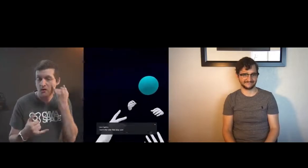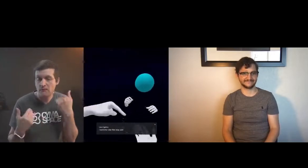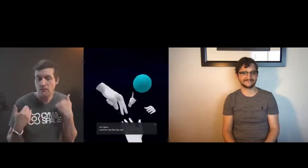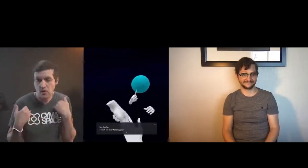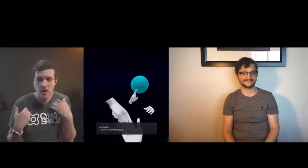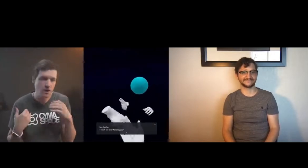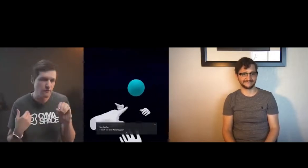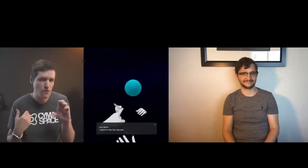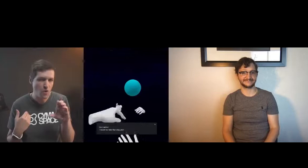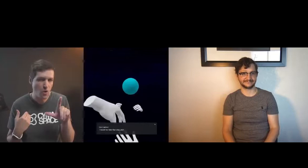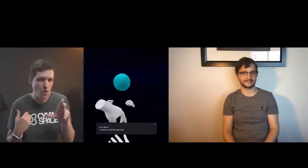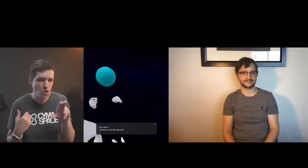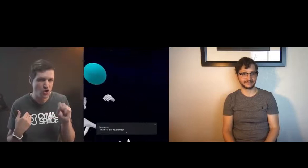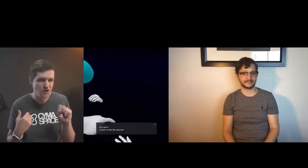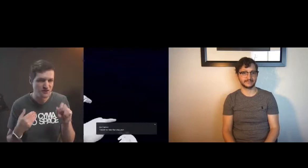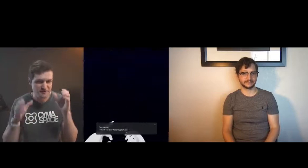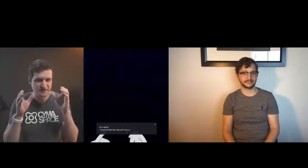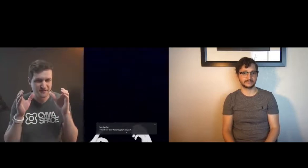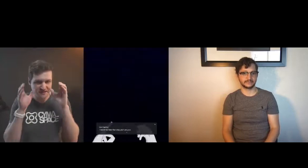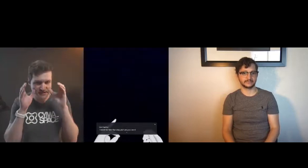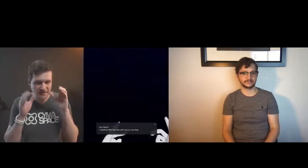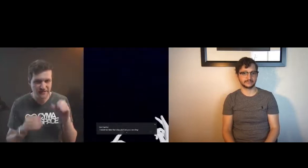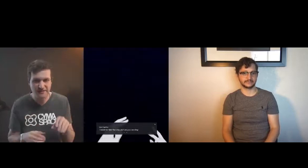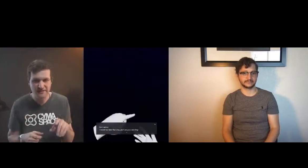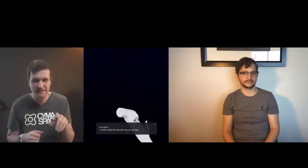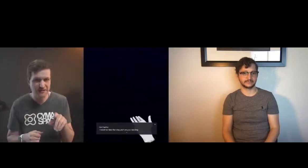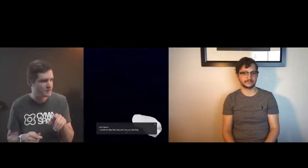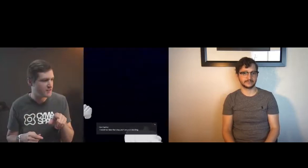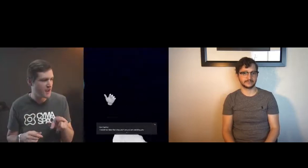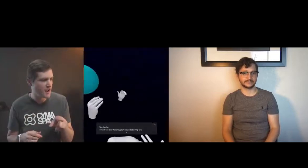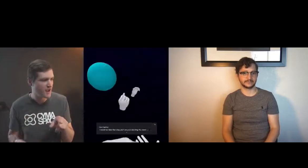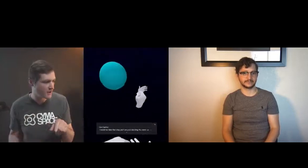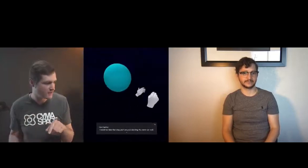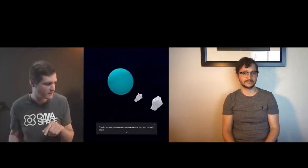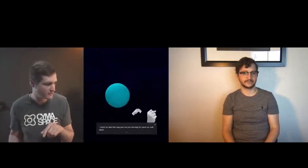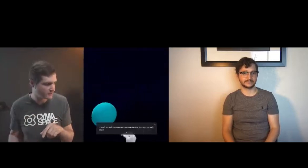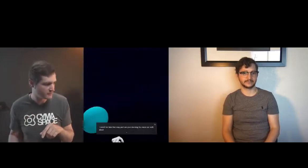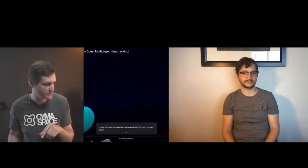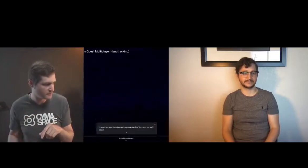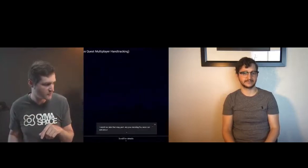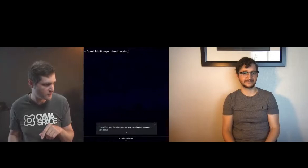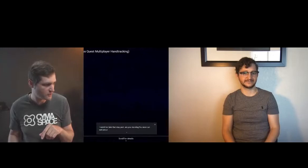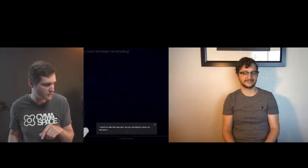so this is something that you can download now if you have an oculus an oculus vr set